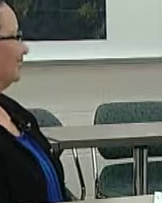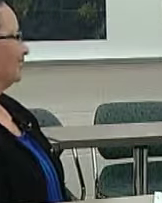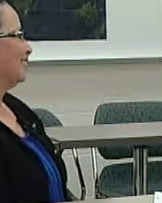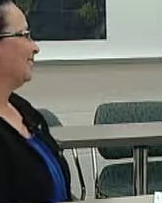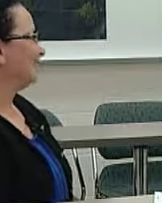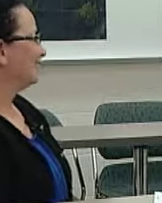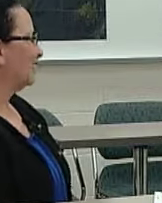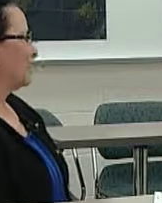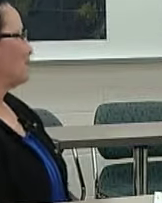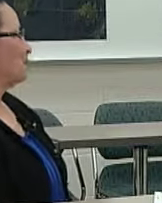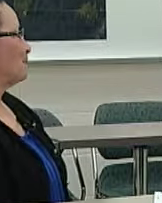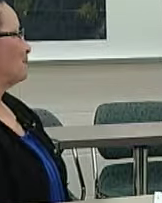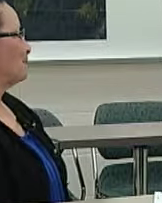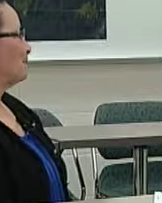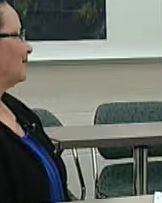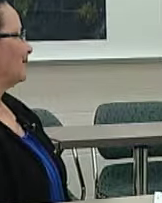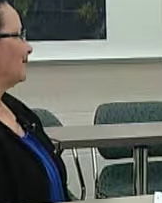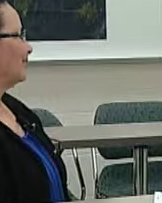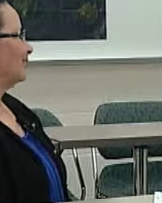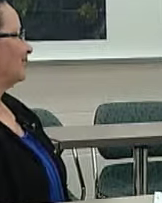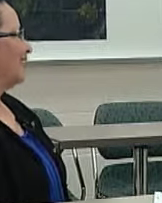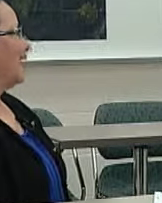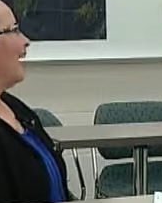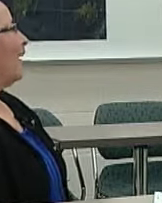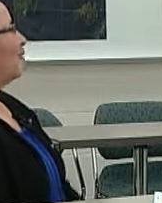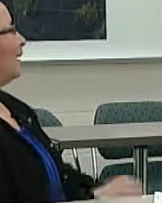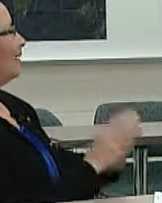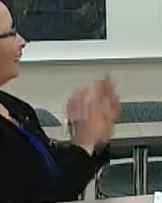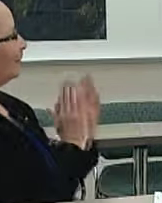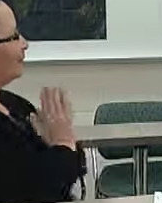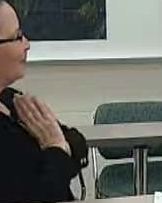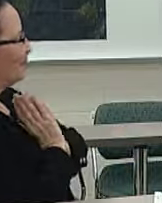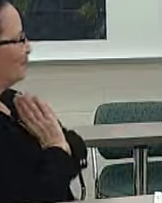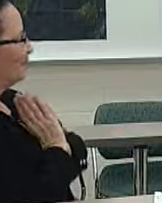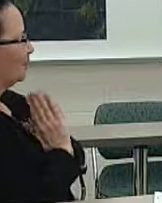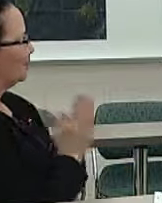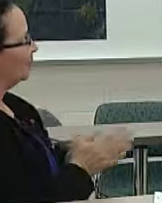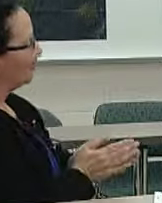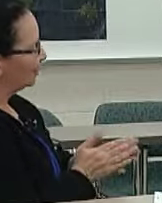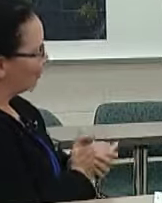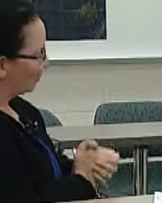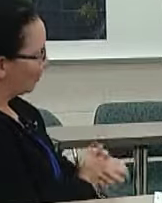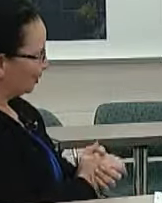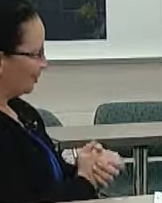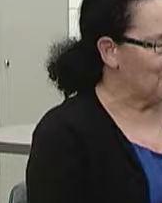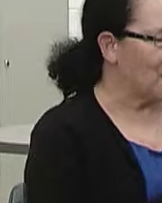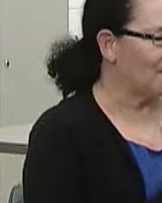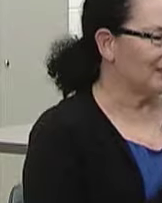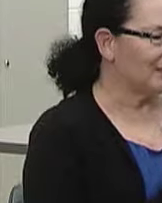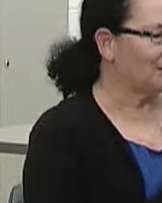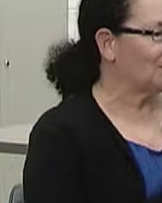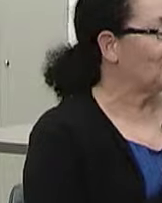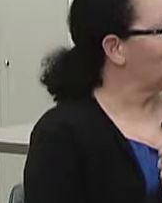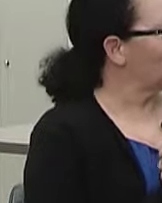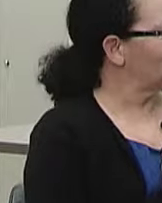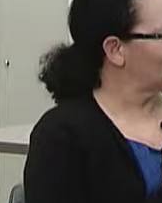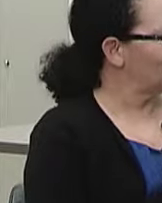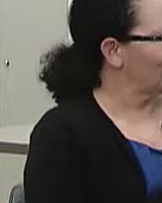wondering if I could get into some of the classes? Well, I think we might be able to arrange for you a visit to a French class